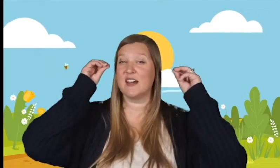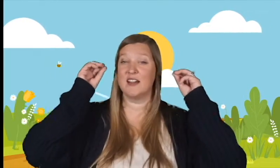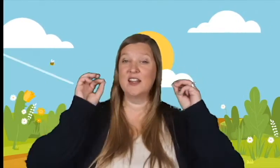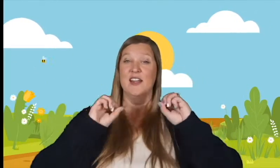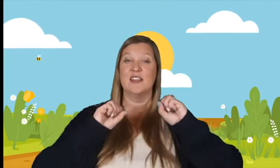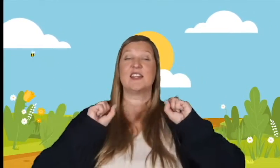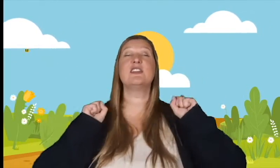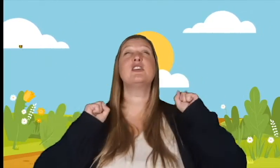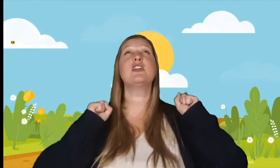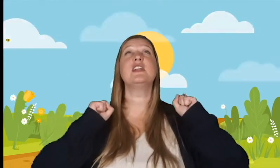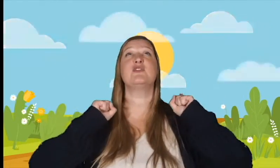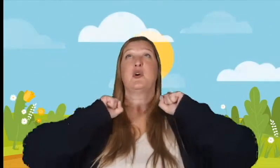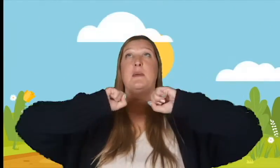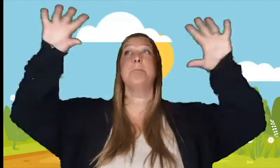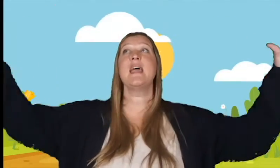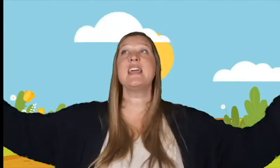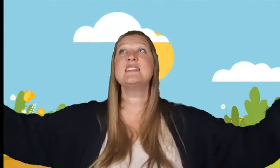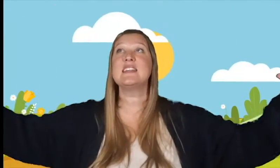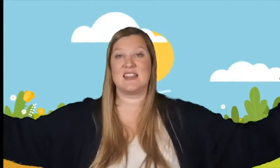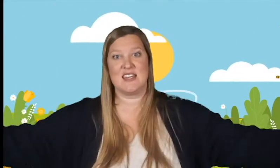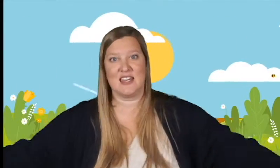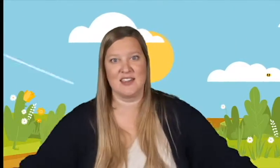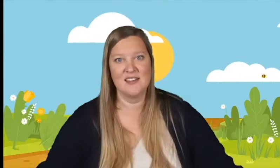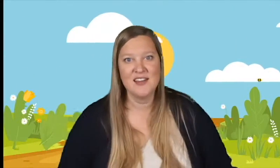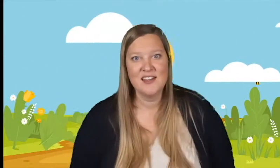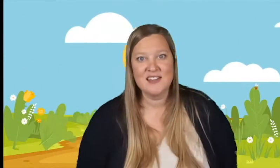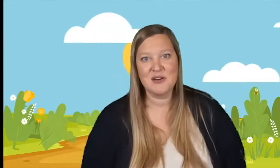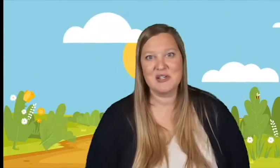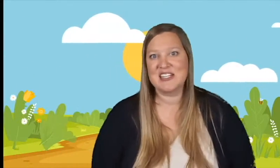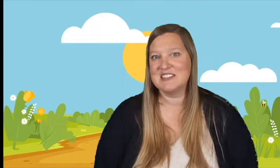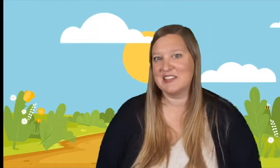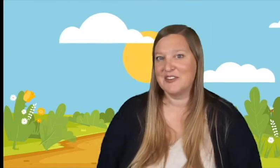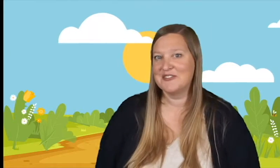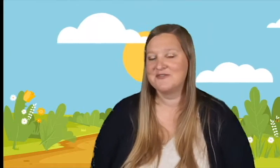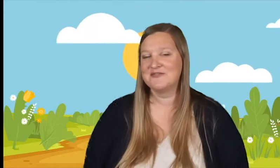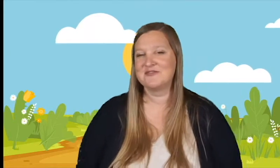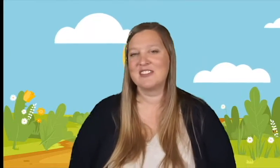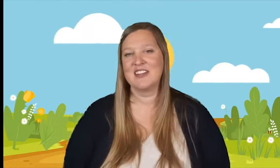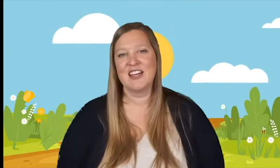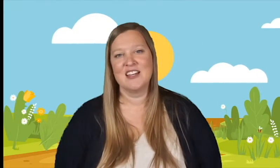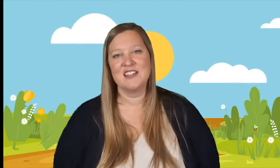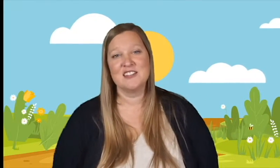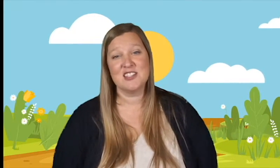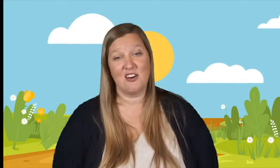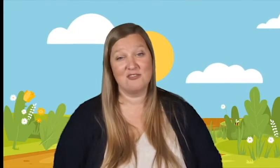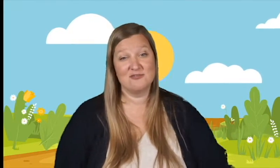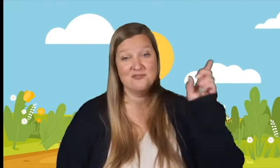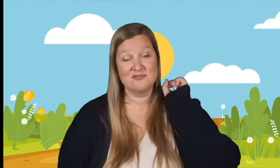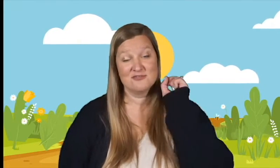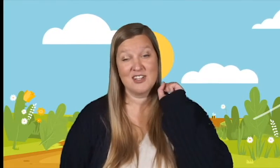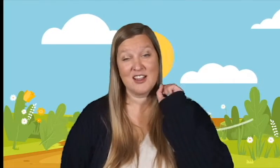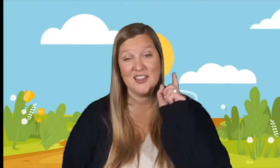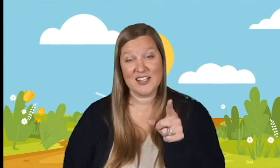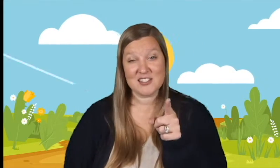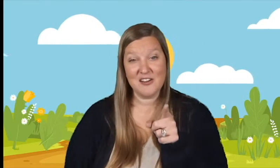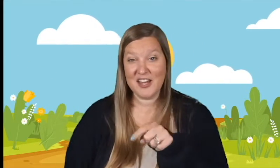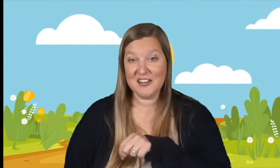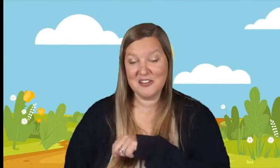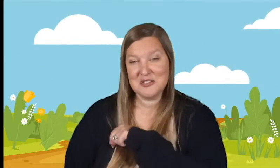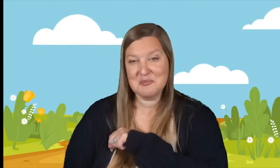that can turn into an amazing thing that we can do. So let's go ahead and close in